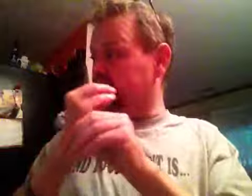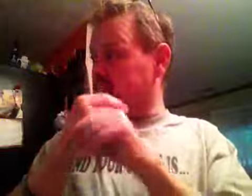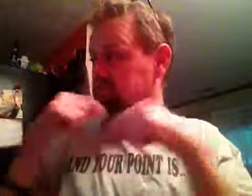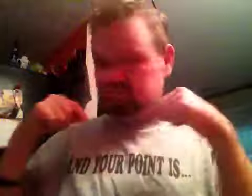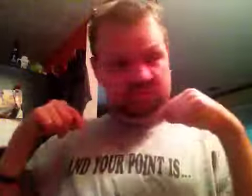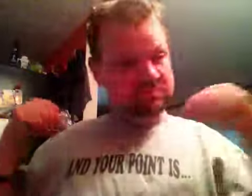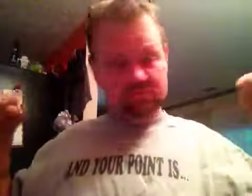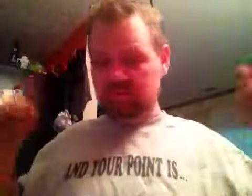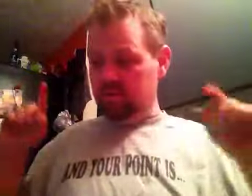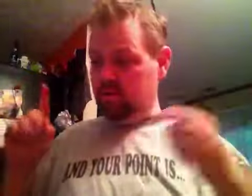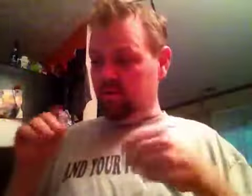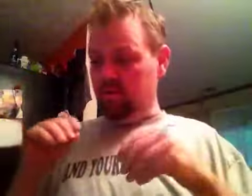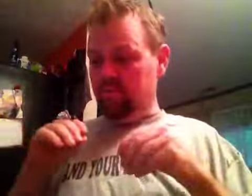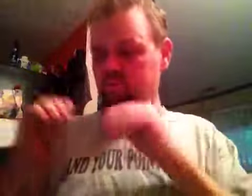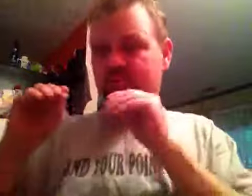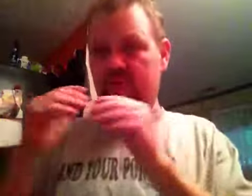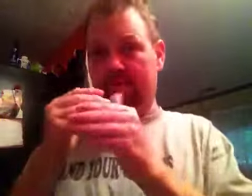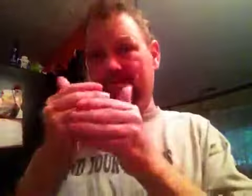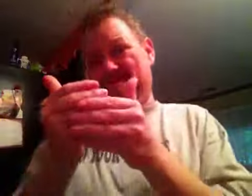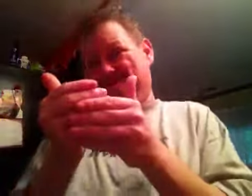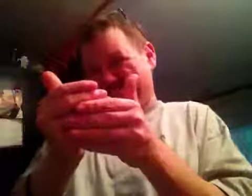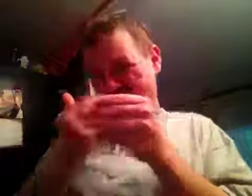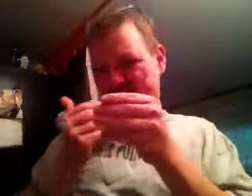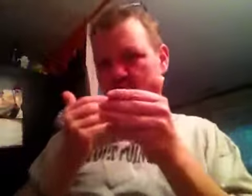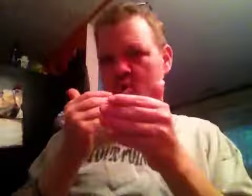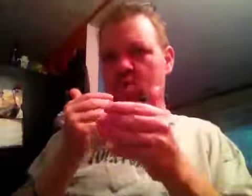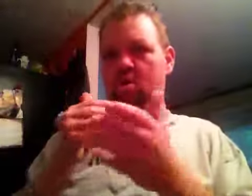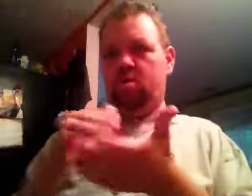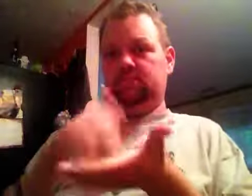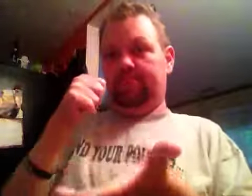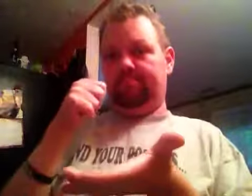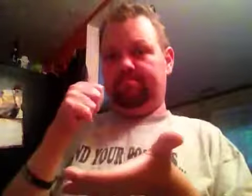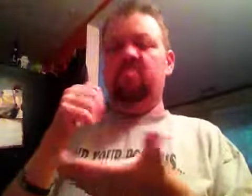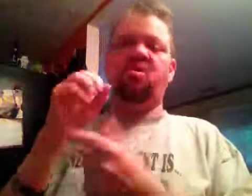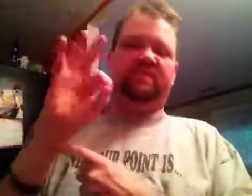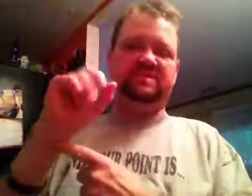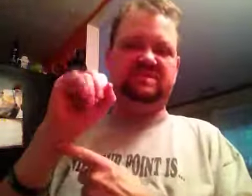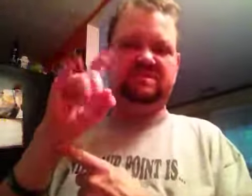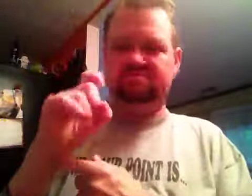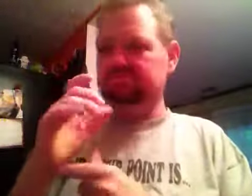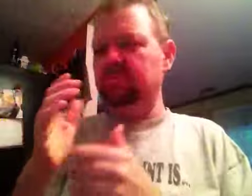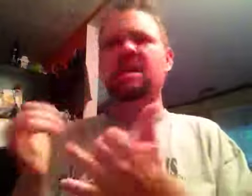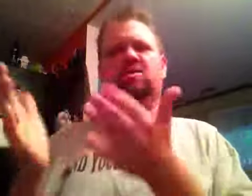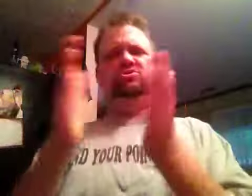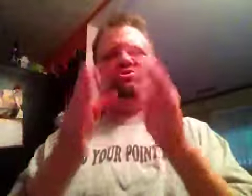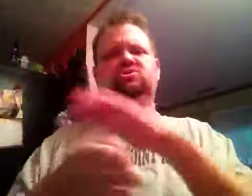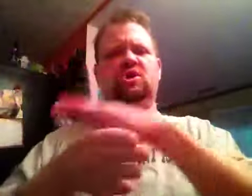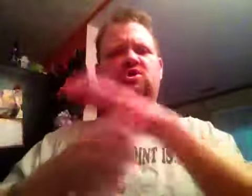I can't say, the Nervous chance for the Netherlands to get more now. I mean, I thought we'd say.